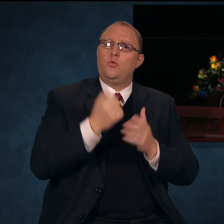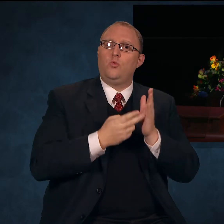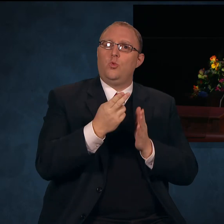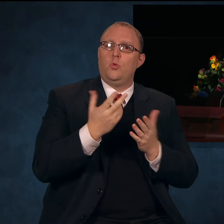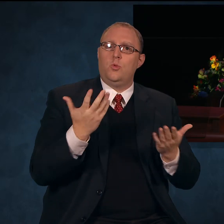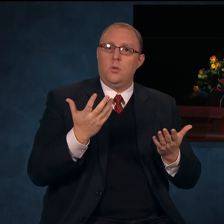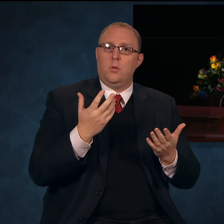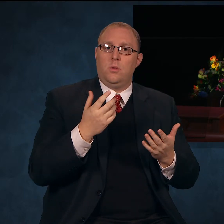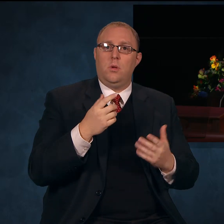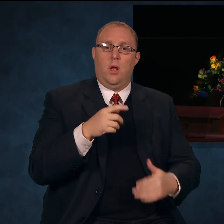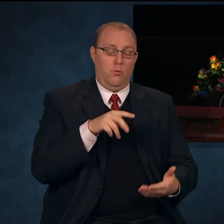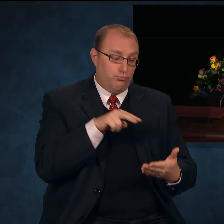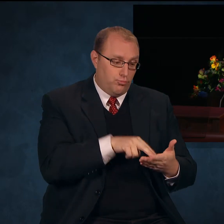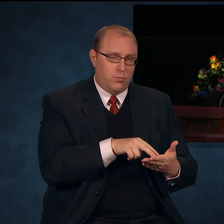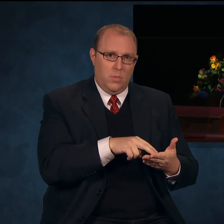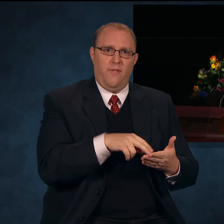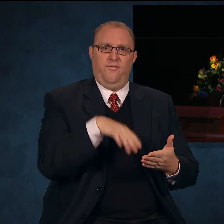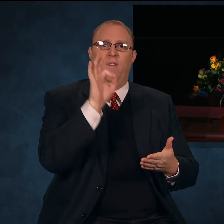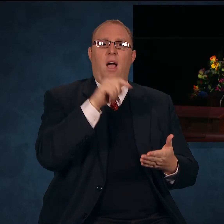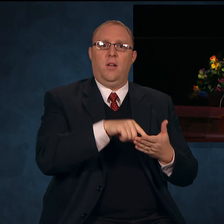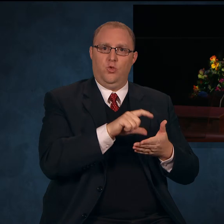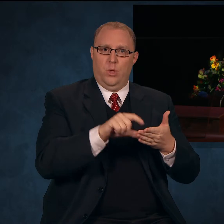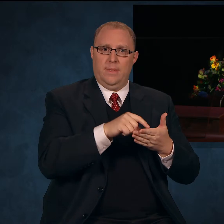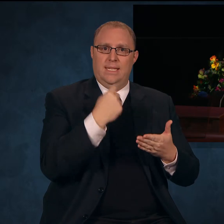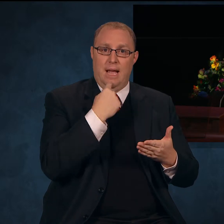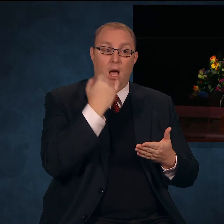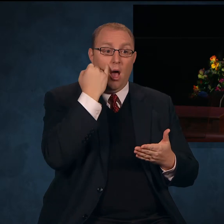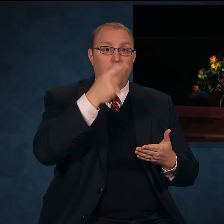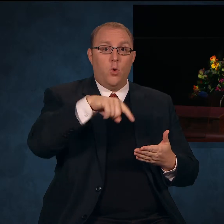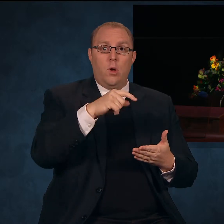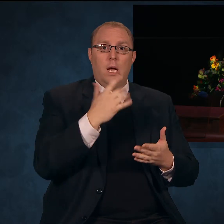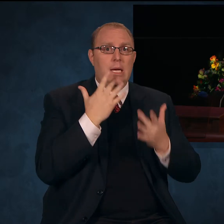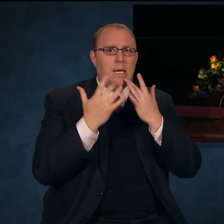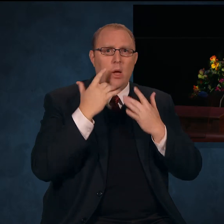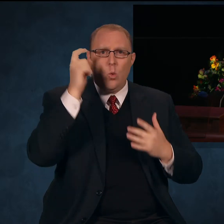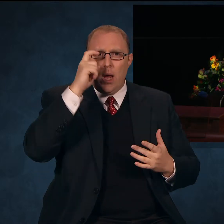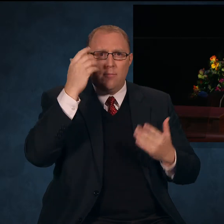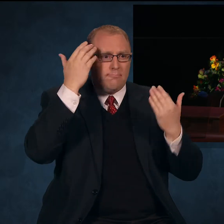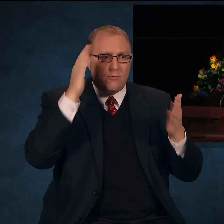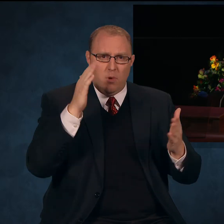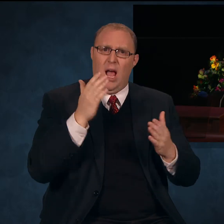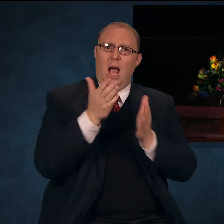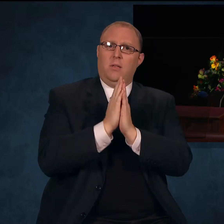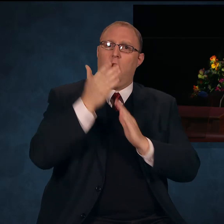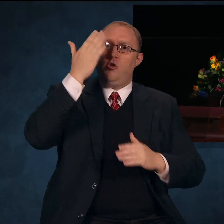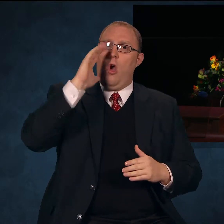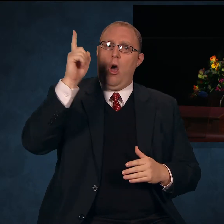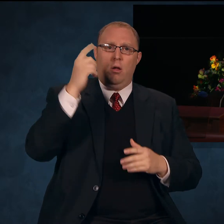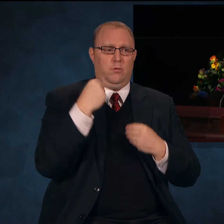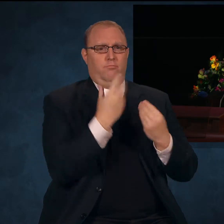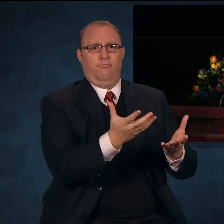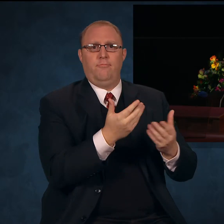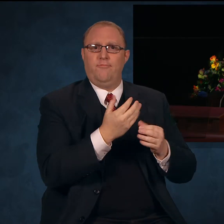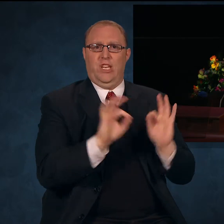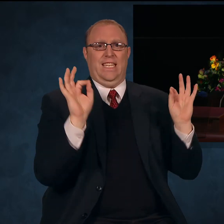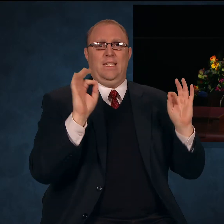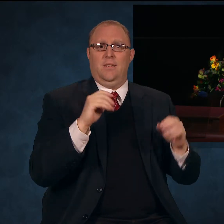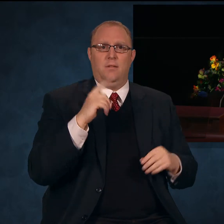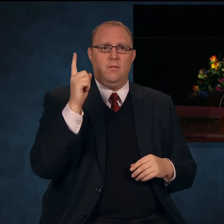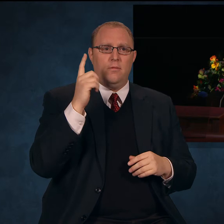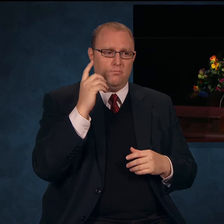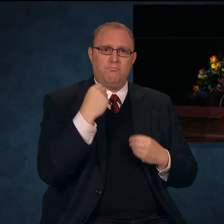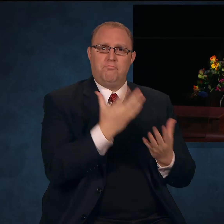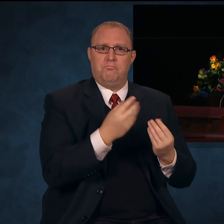any of you lack wisdom, let him ask of God, who giveth to all men liberally, and it shall be given him. By